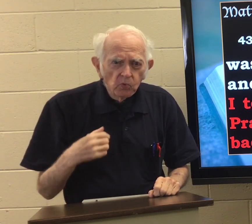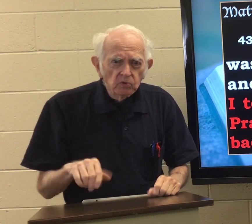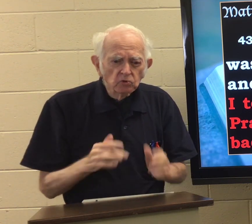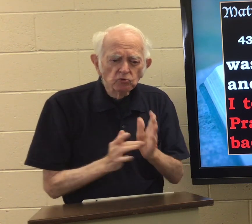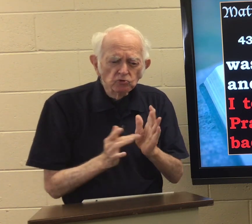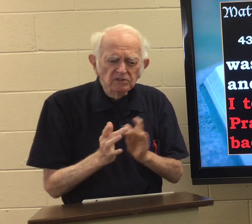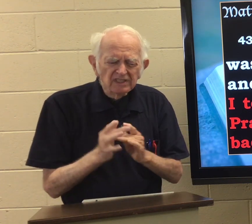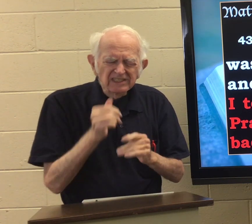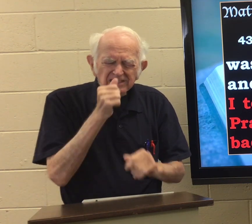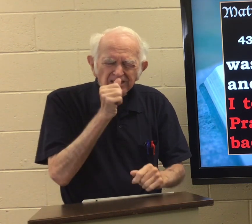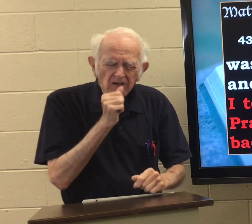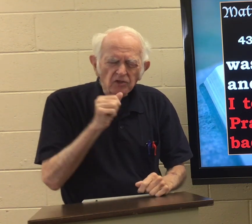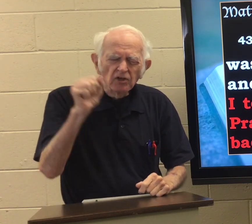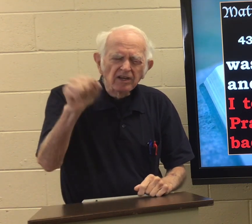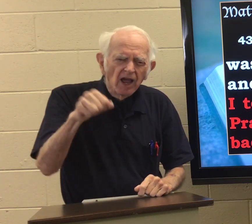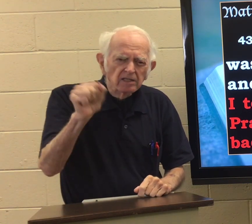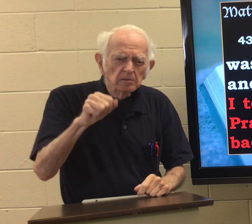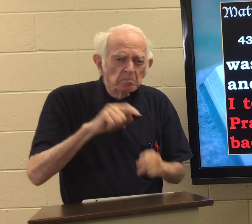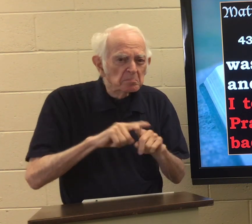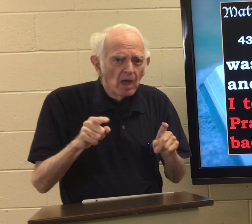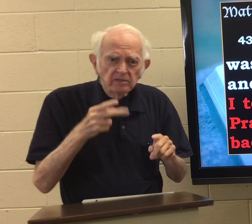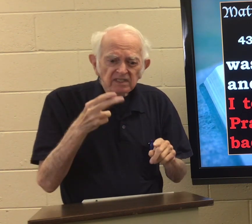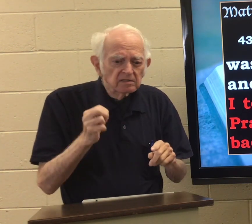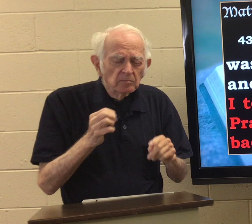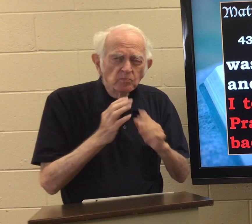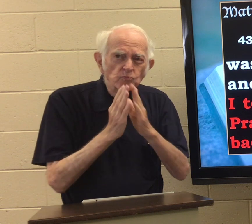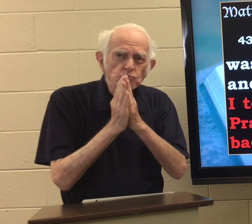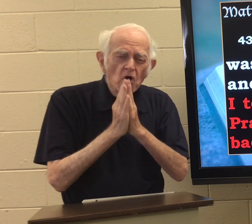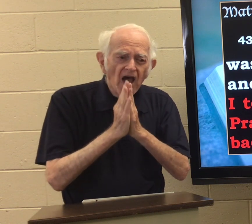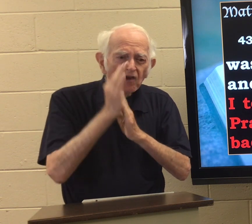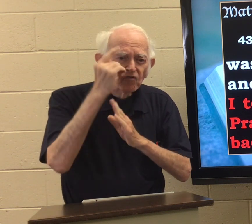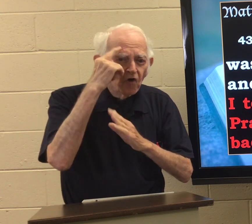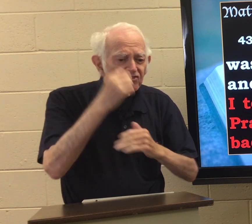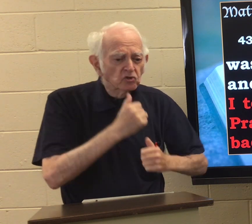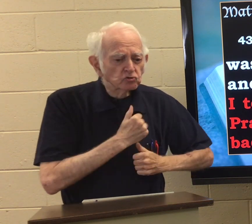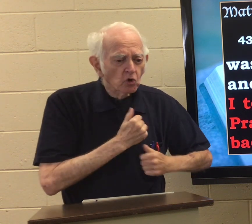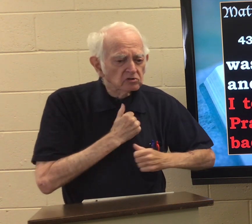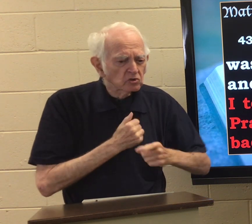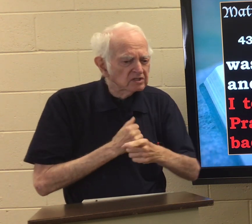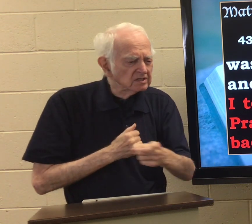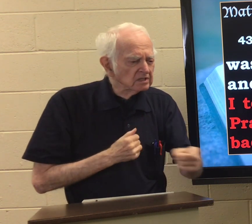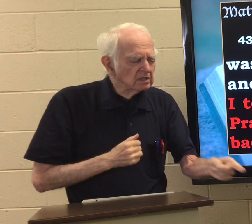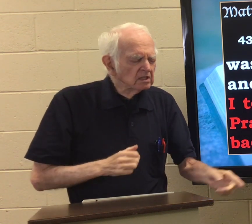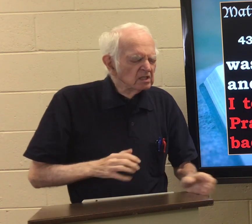Wow. Jesus suffered, yes. But he prayed for the soldiers